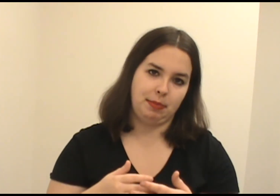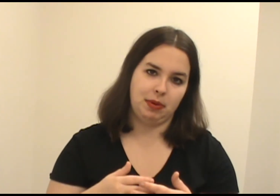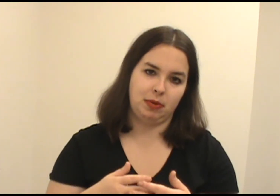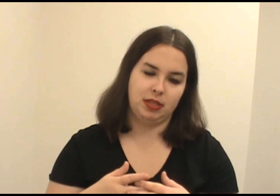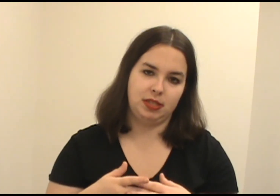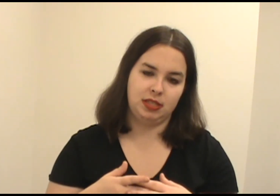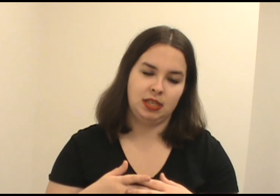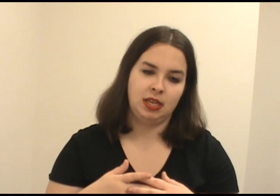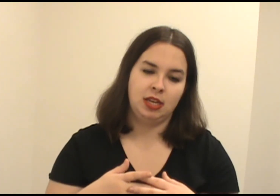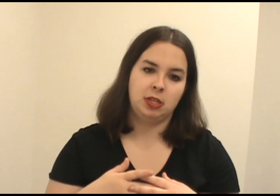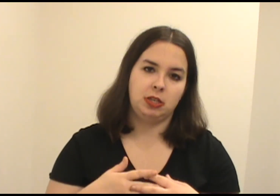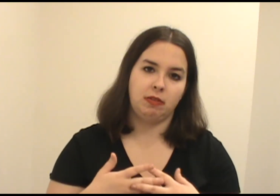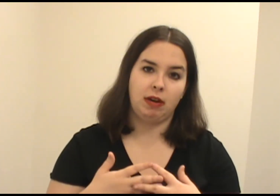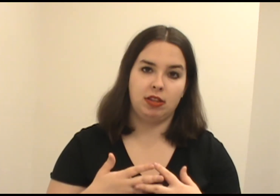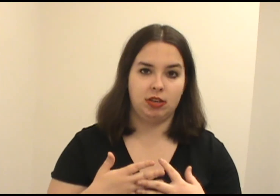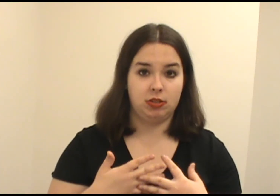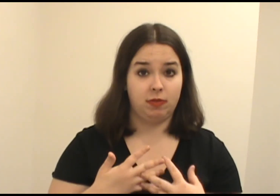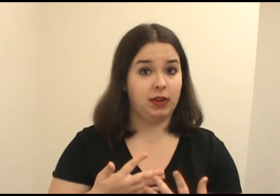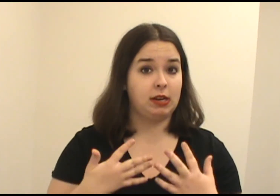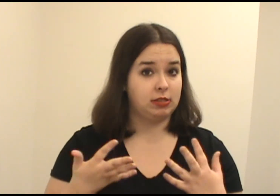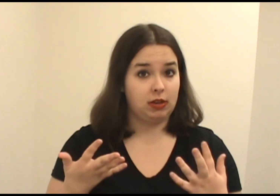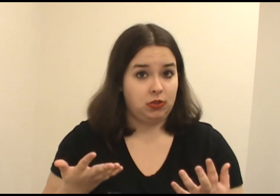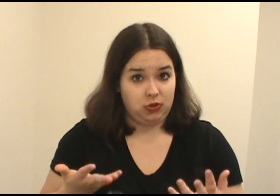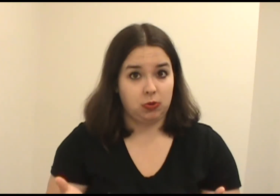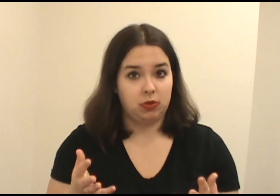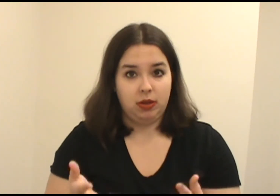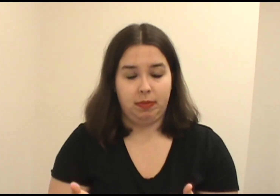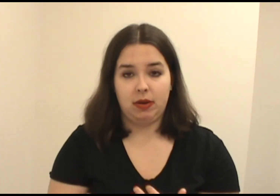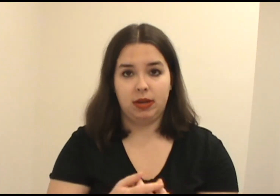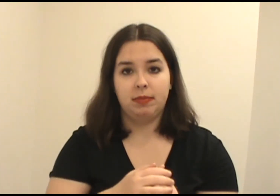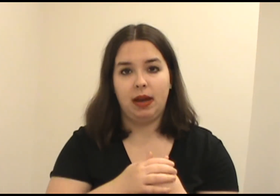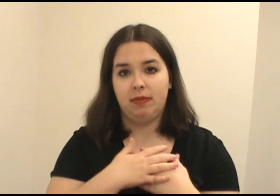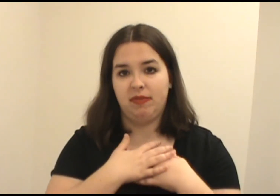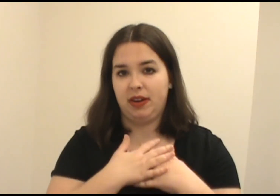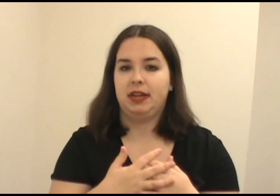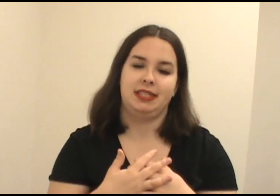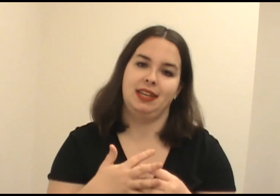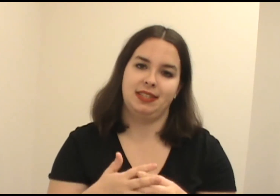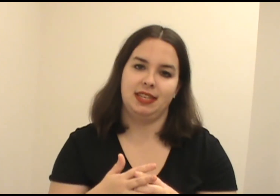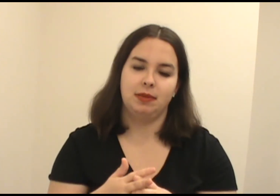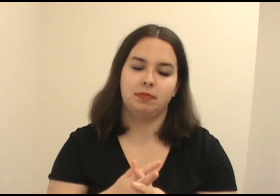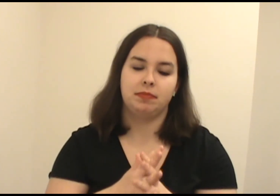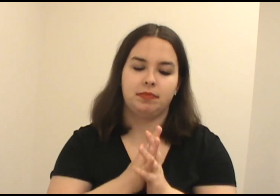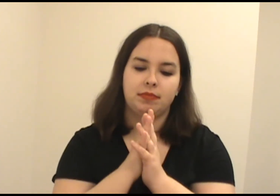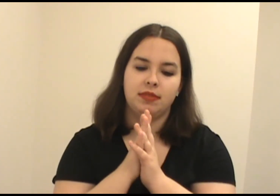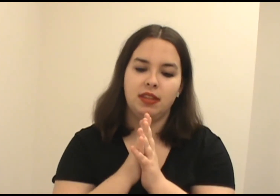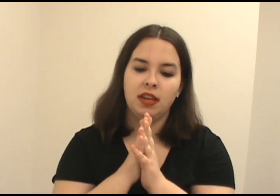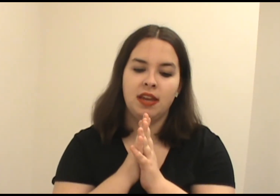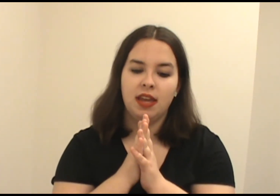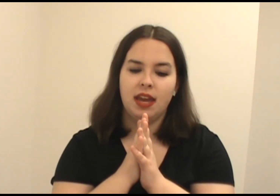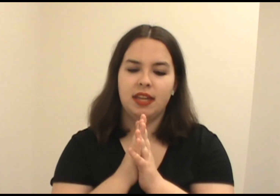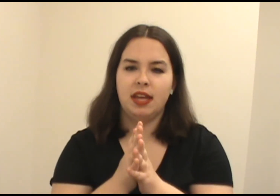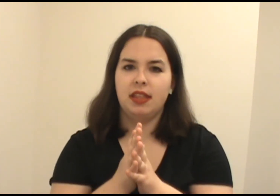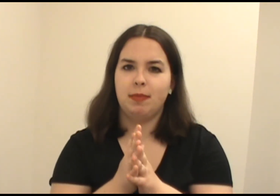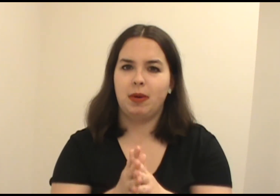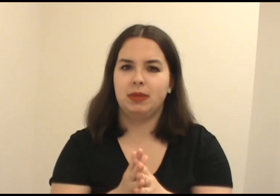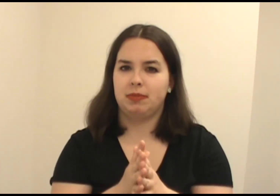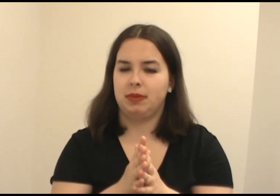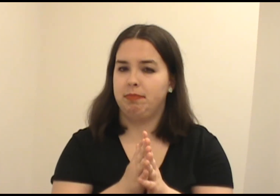happen once she finally figures out the truth about him I'm very excited to see. And then the moments with